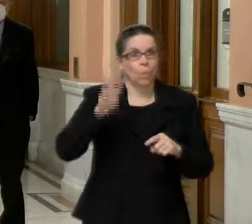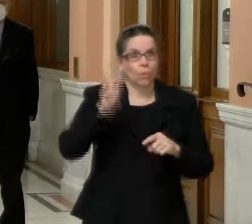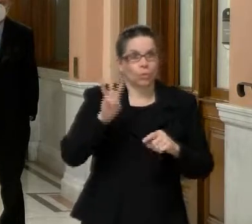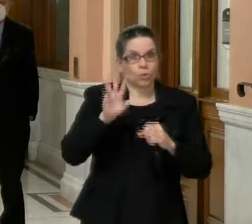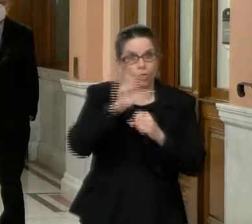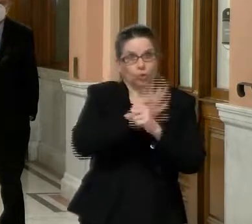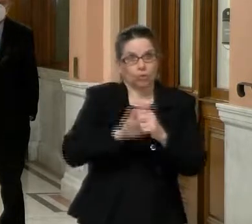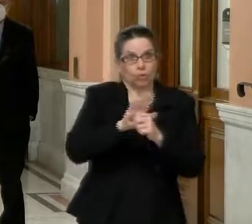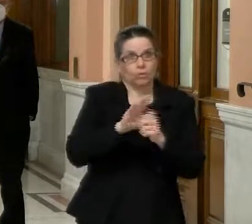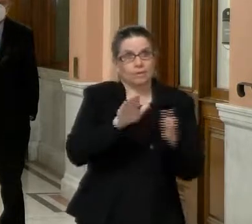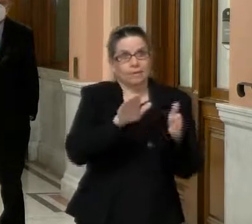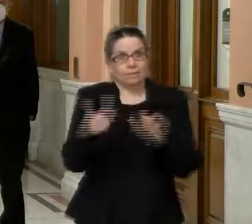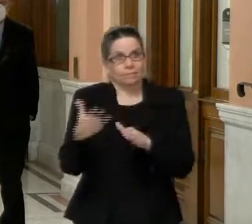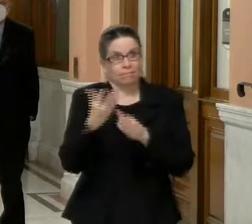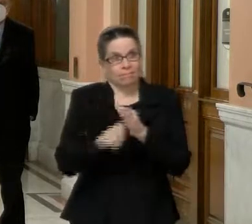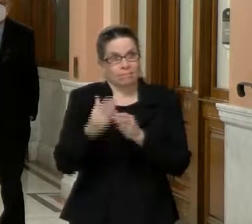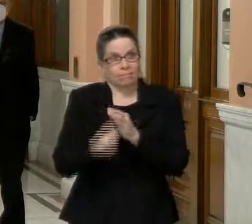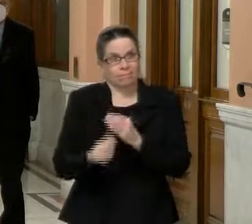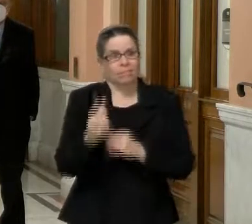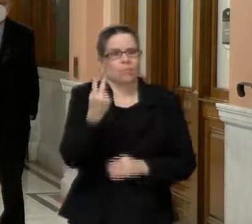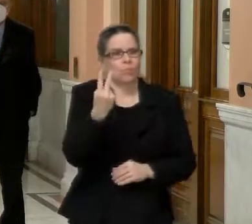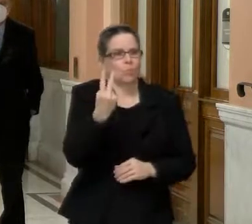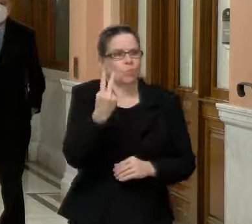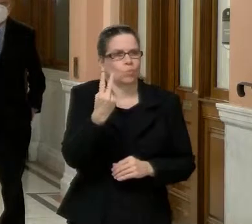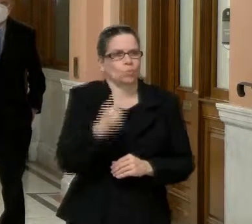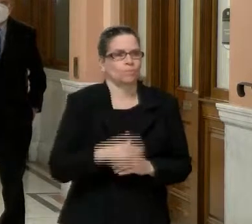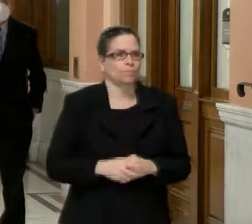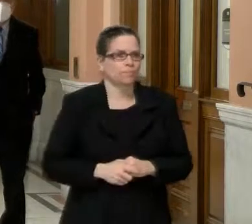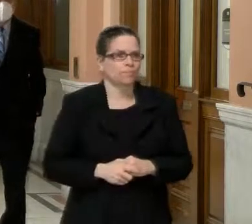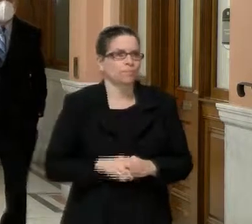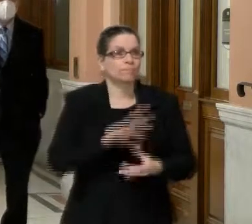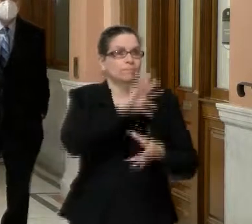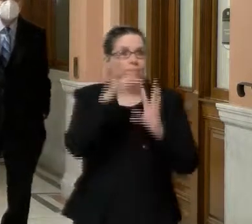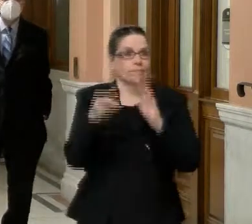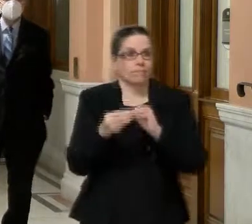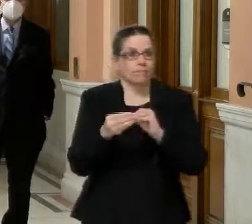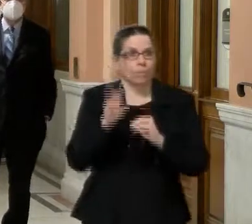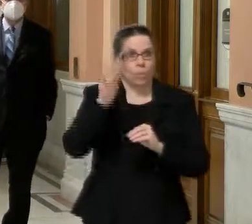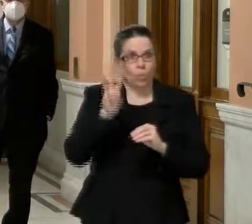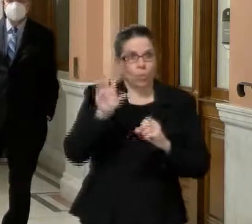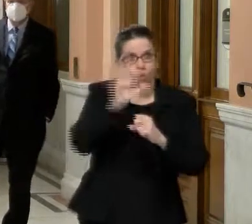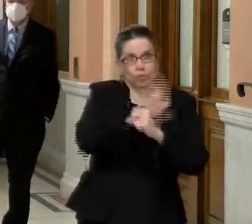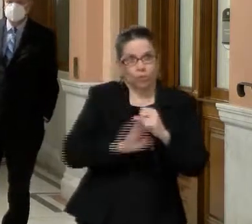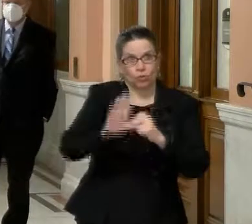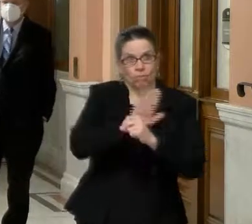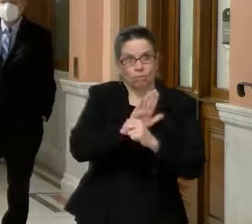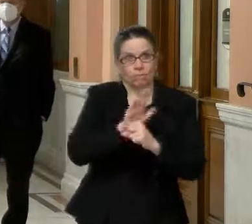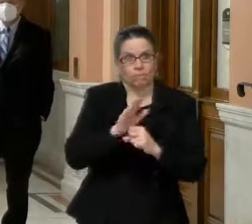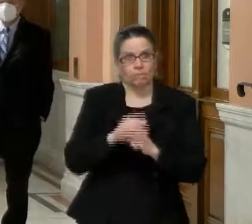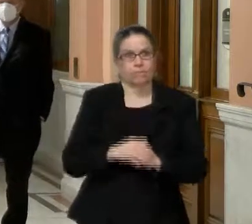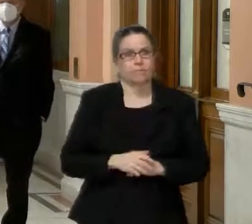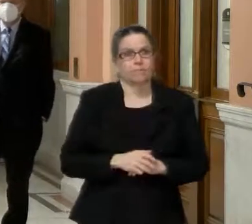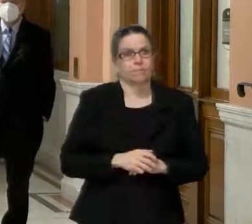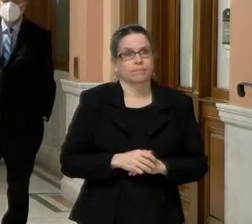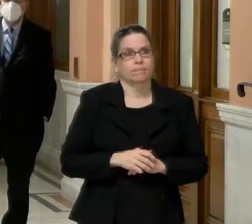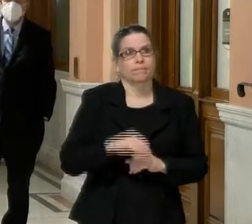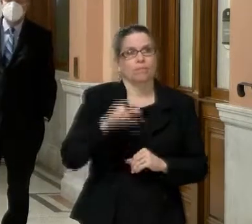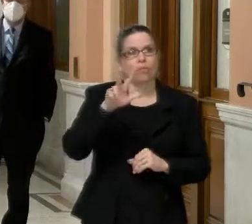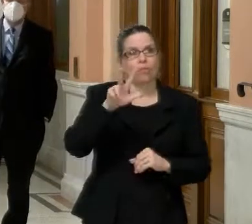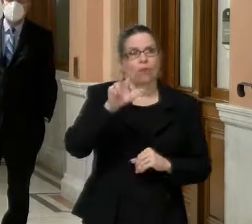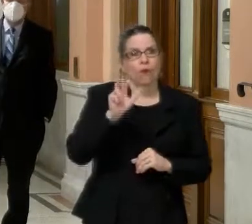uh, we had two over the previous week, bringing the total number of Worcester residents, uh, who've passed away from the coronavirus to